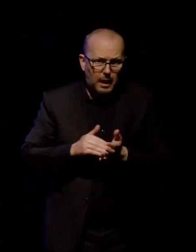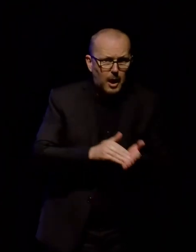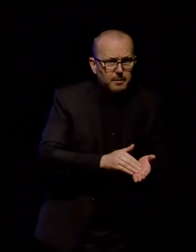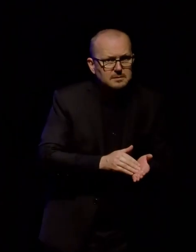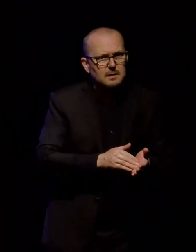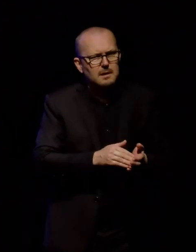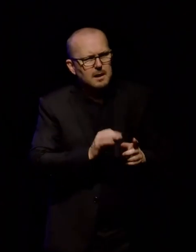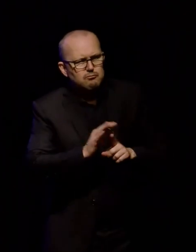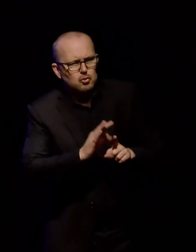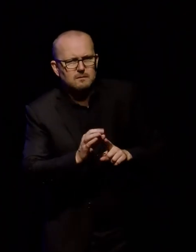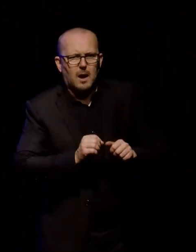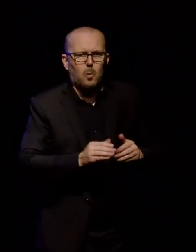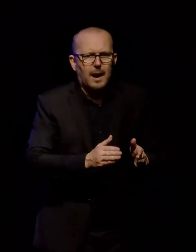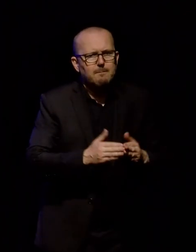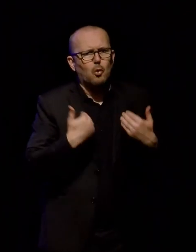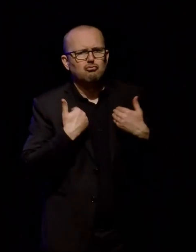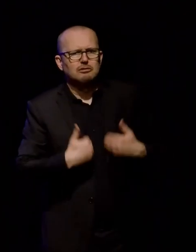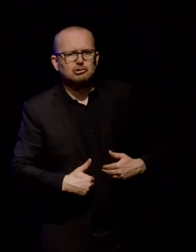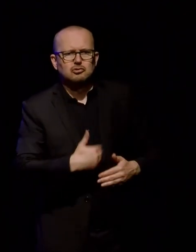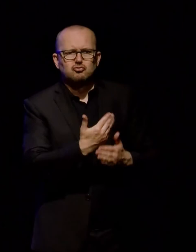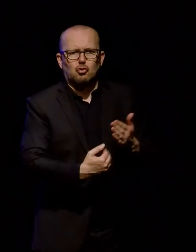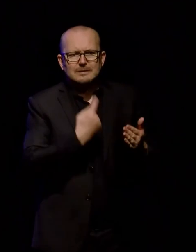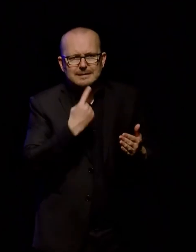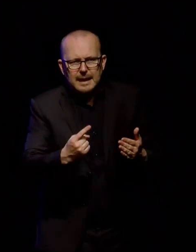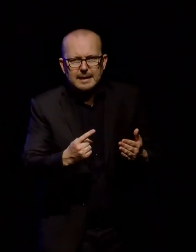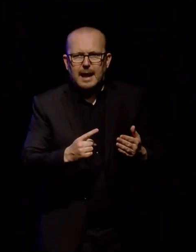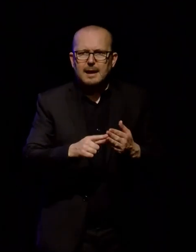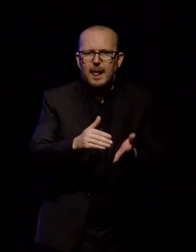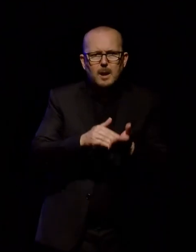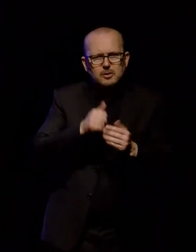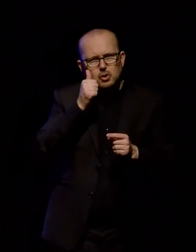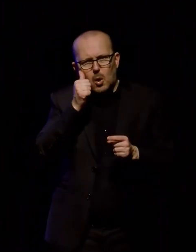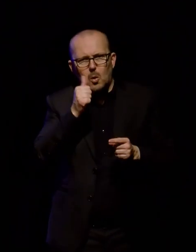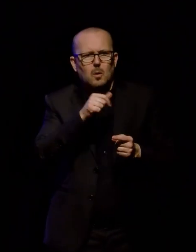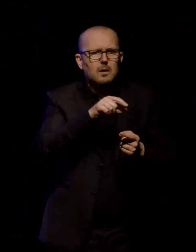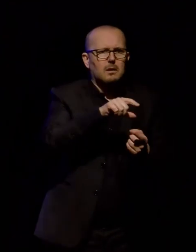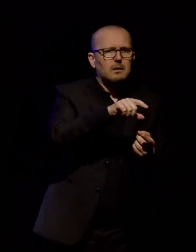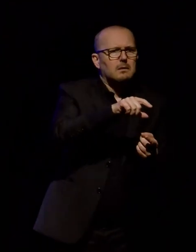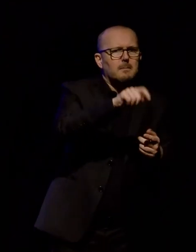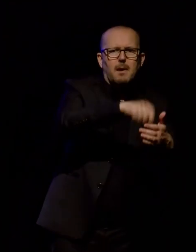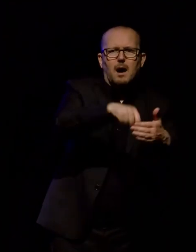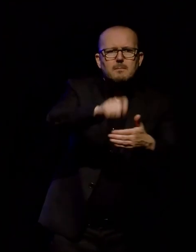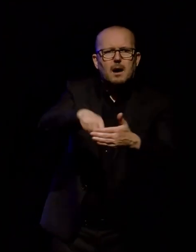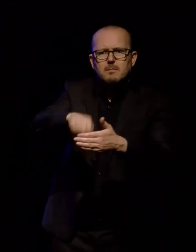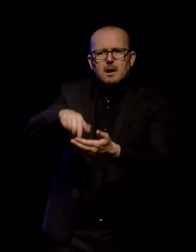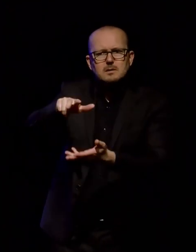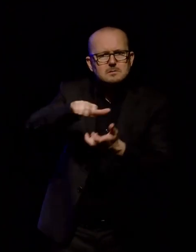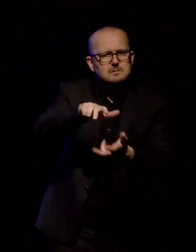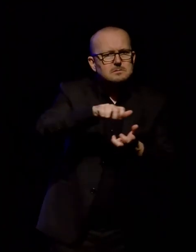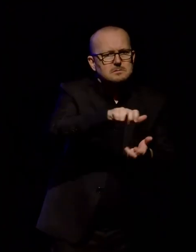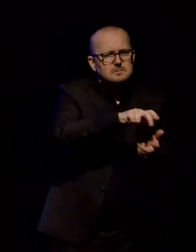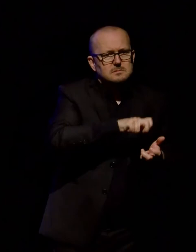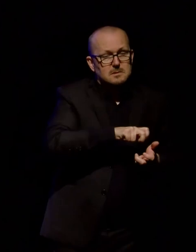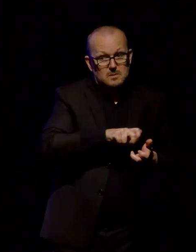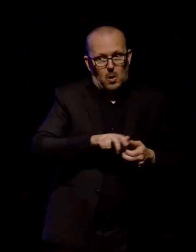collections, and prioritisation of acquisitions and deaccessions. We really hope that NZ Museums will continue to have connections with